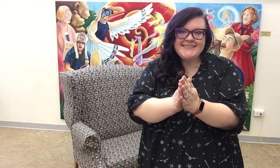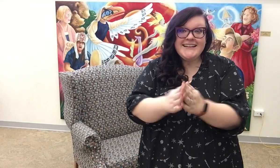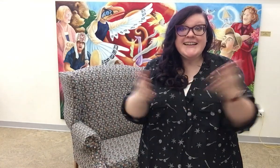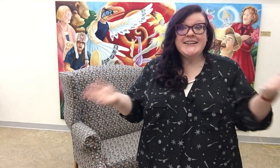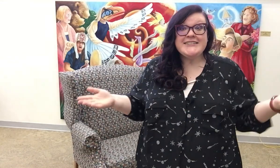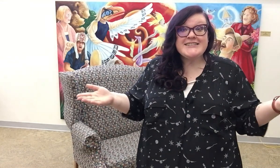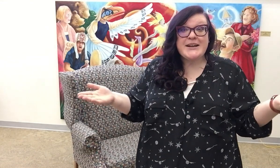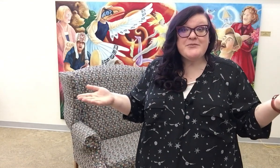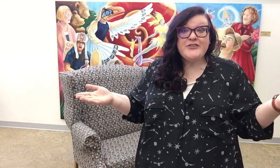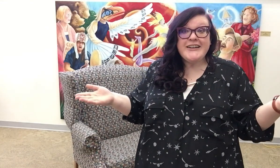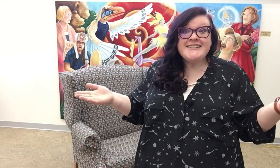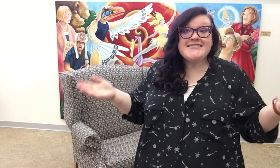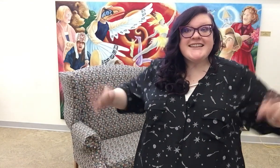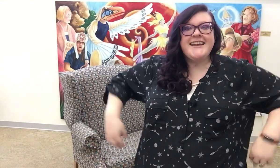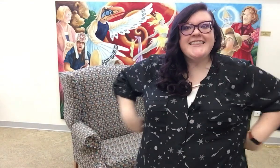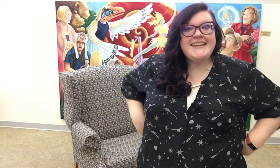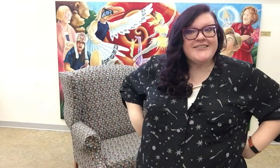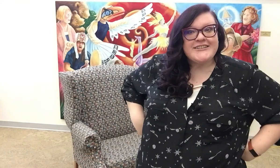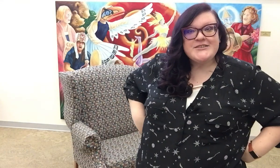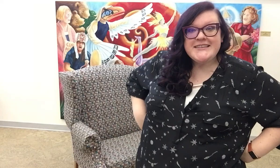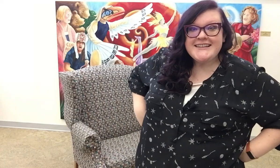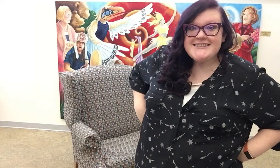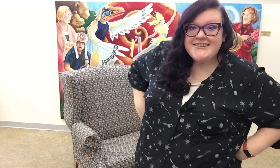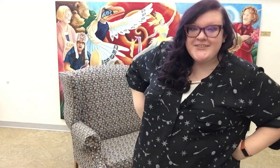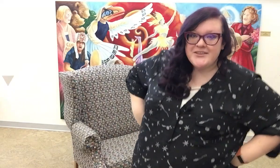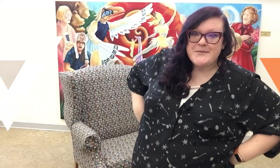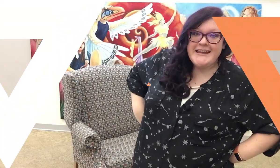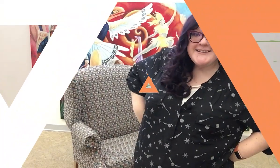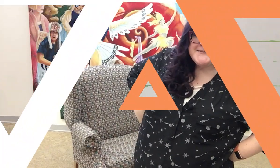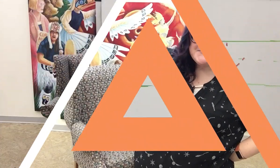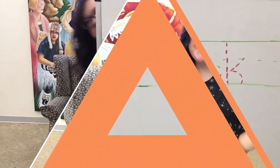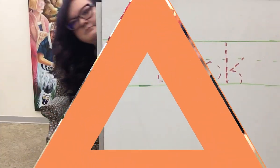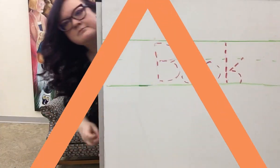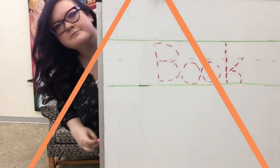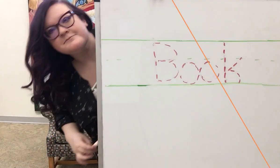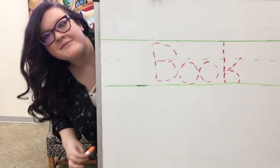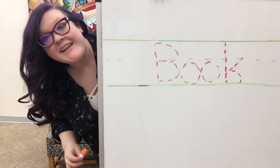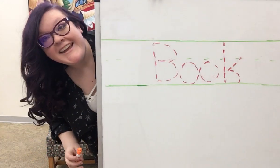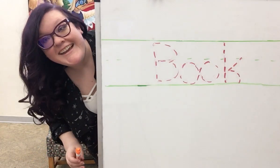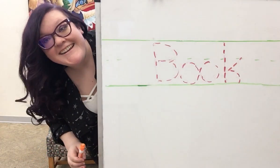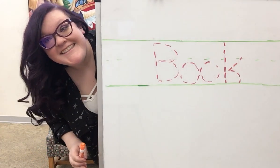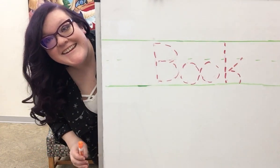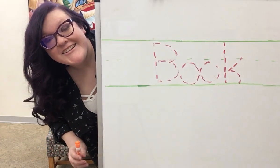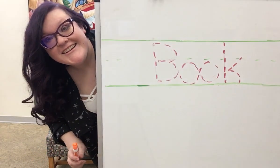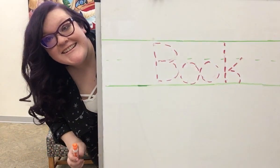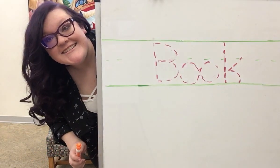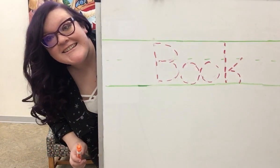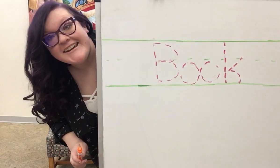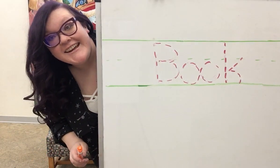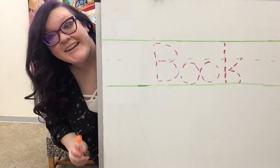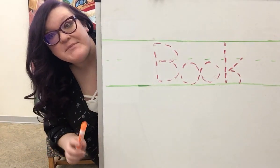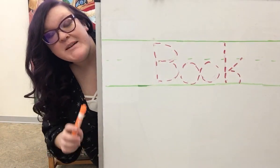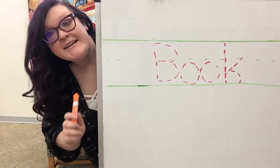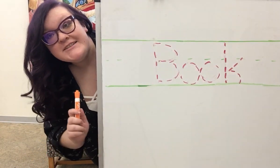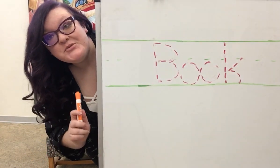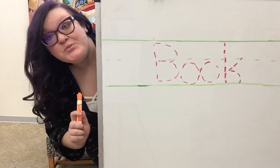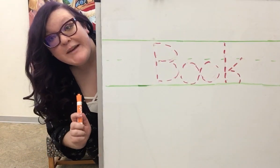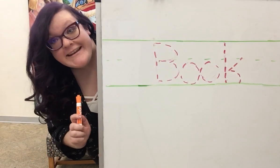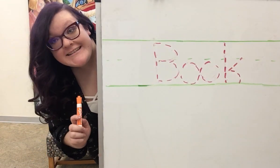Good job friends. Thank you for doing that song with me. How do you think? There it's time to write.